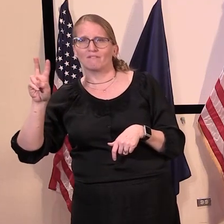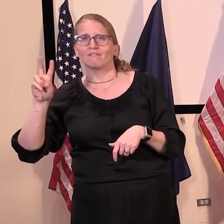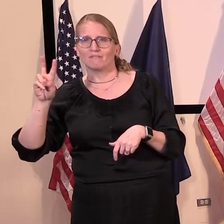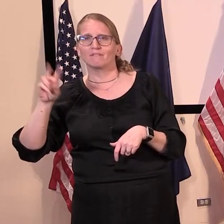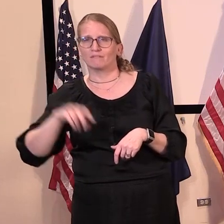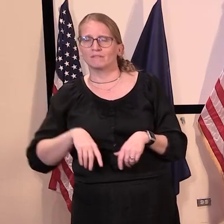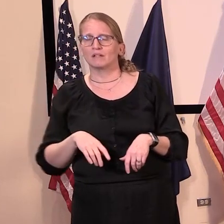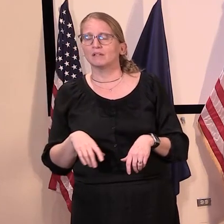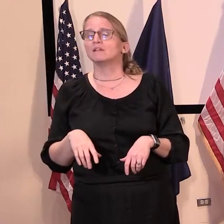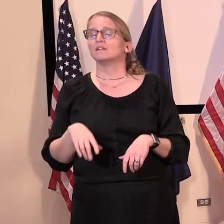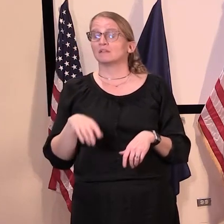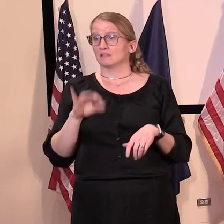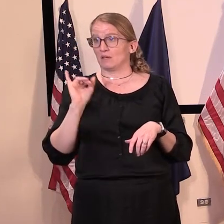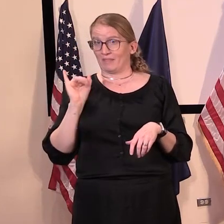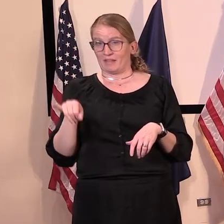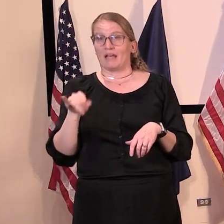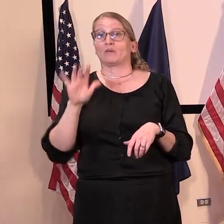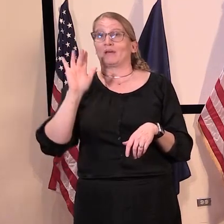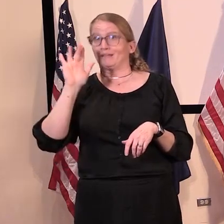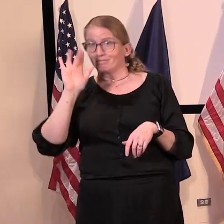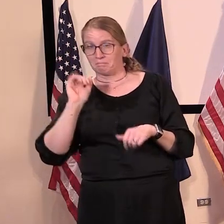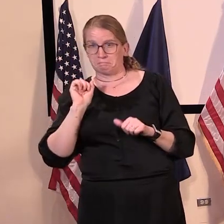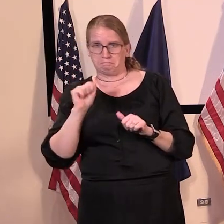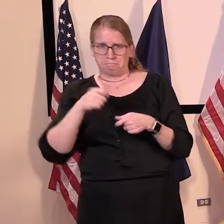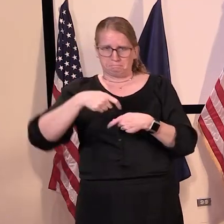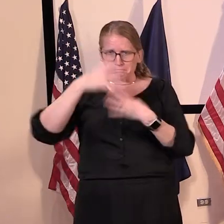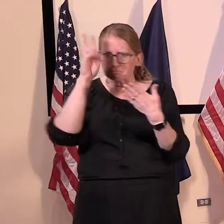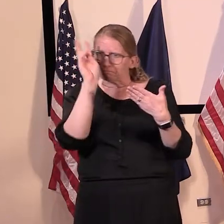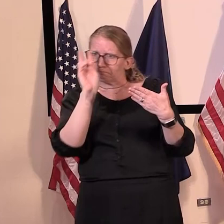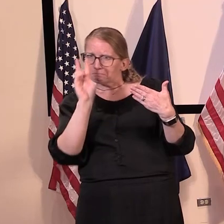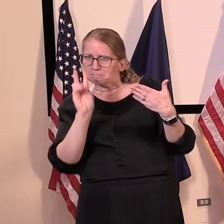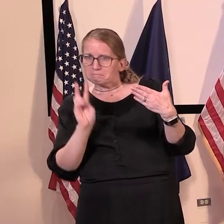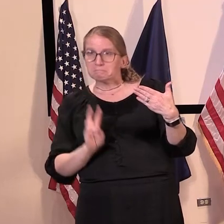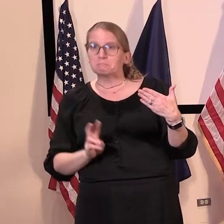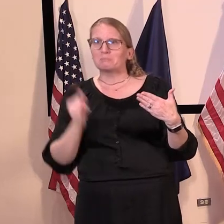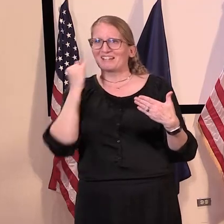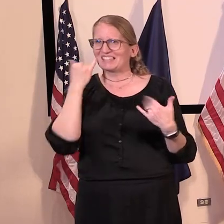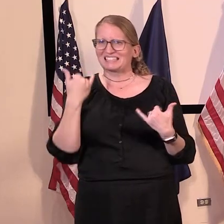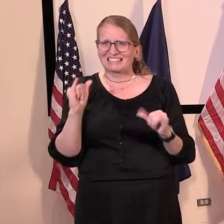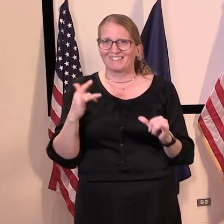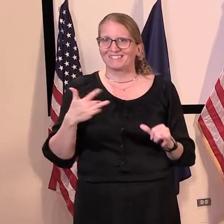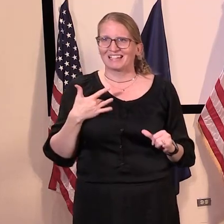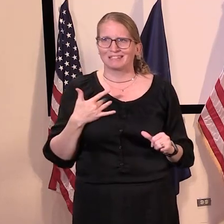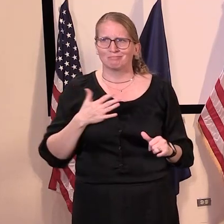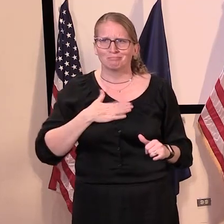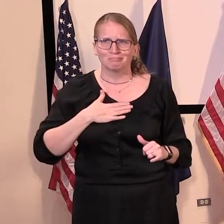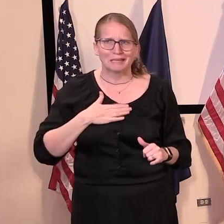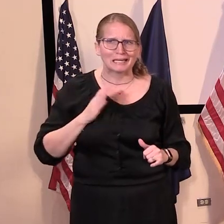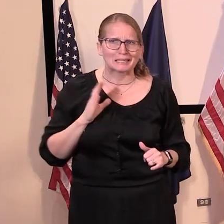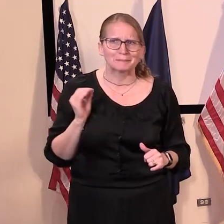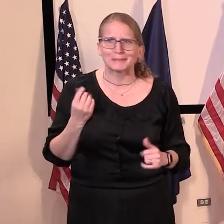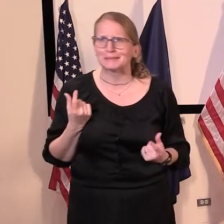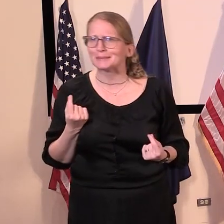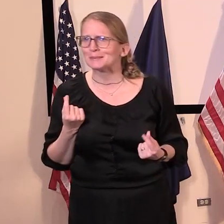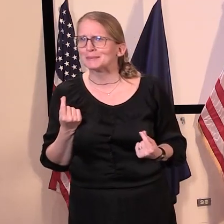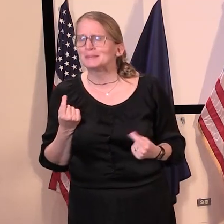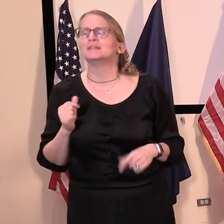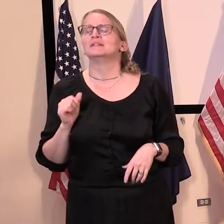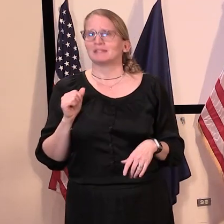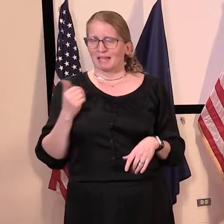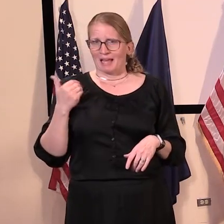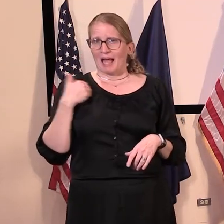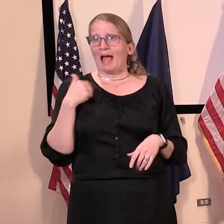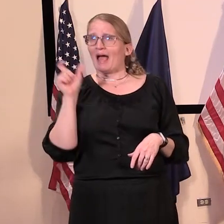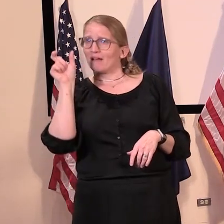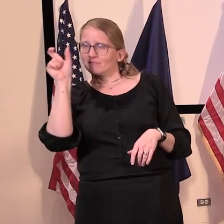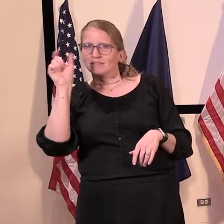And folks can go there, get additional guidance. If they're still not sure, there's a place to select a, a tab to